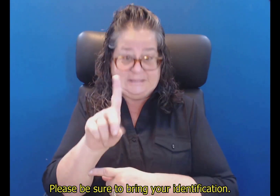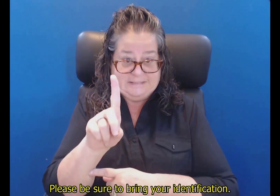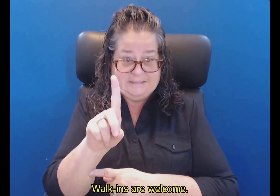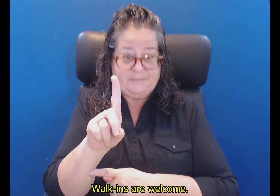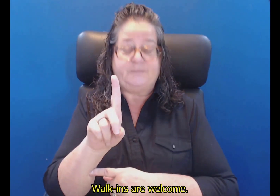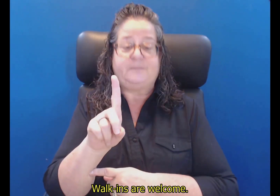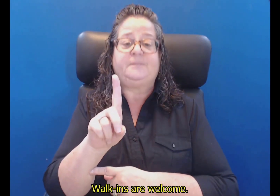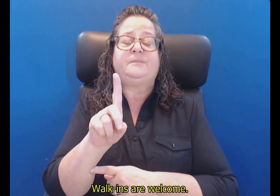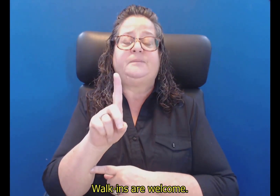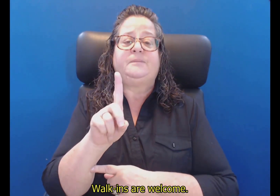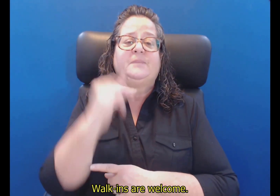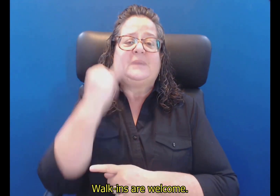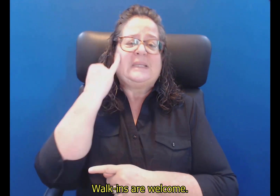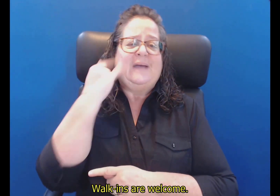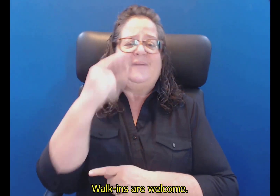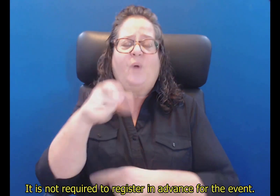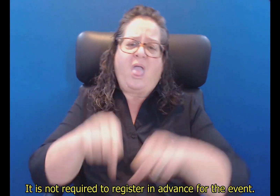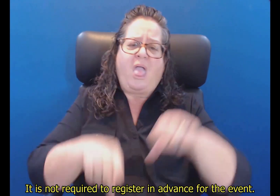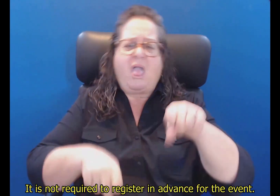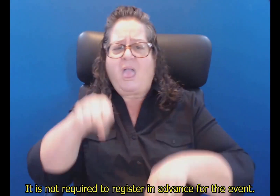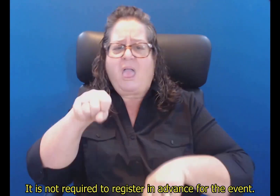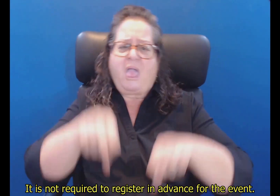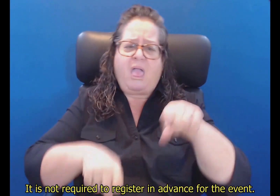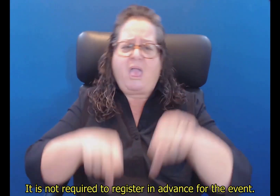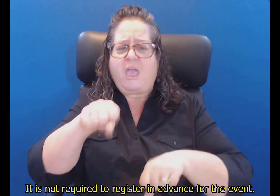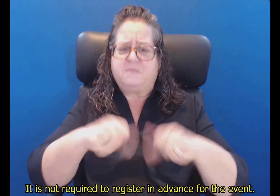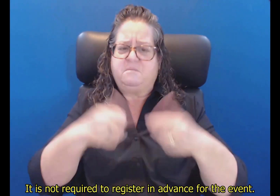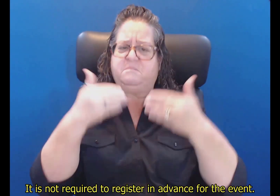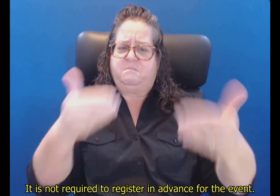Walk-ins are welcome. It is not required to register in advance for the event.